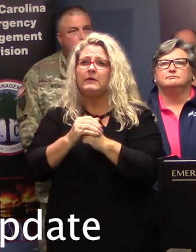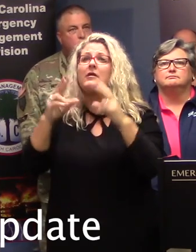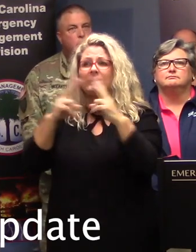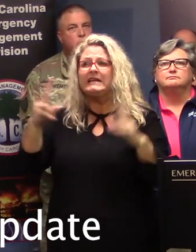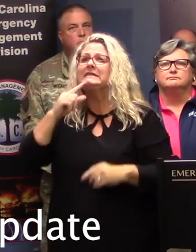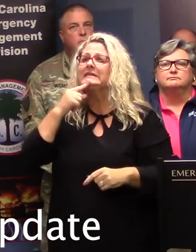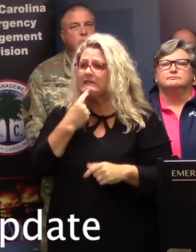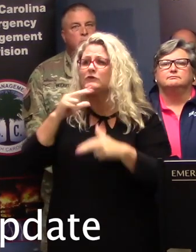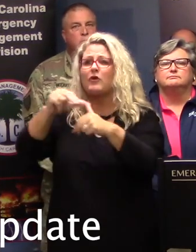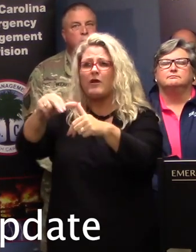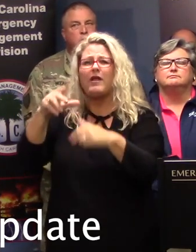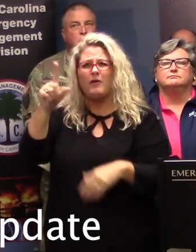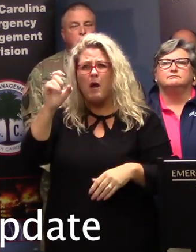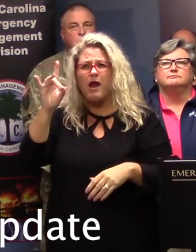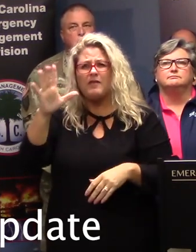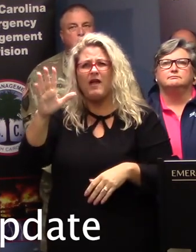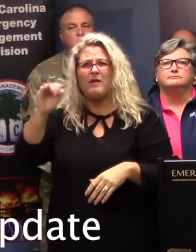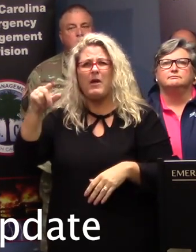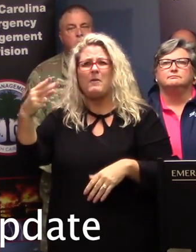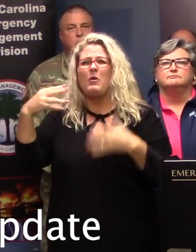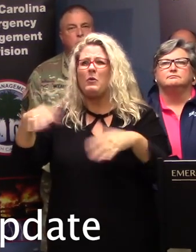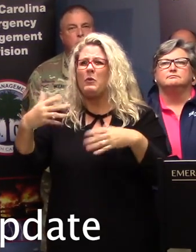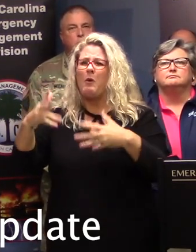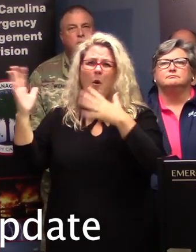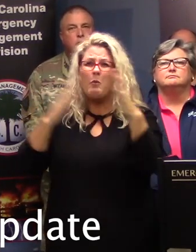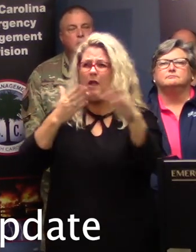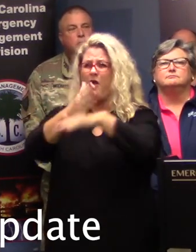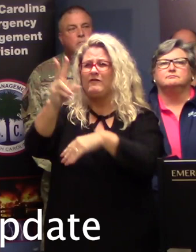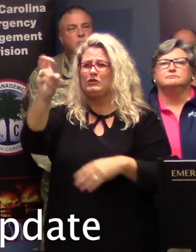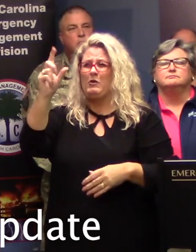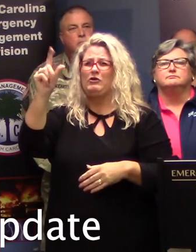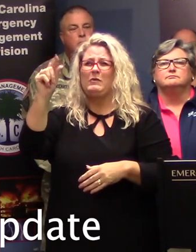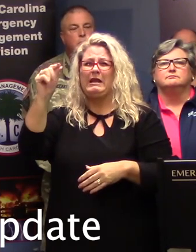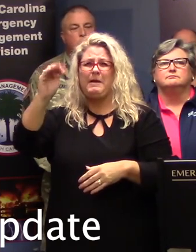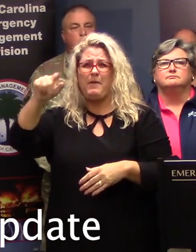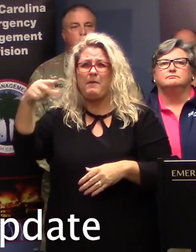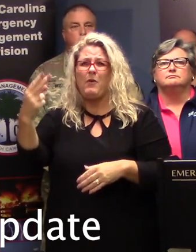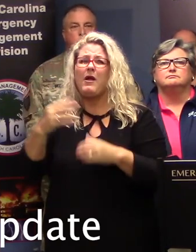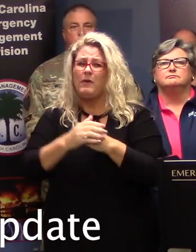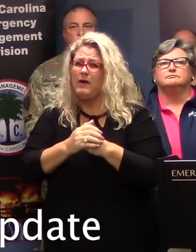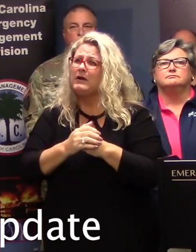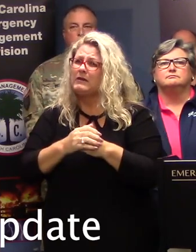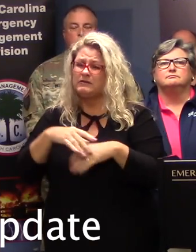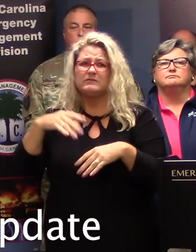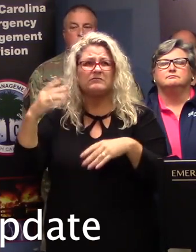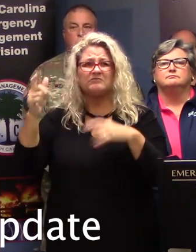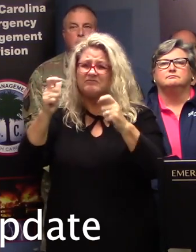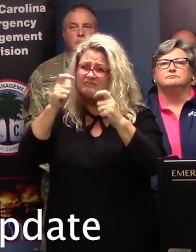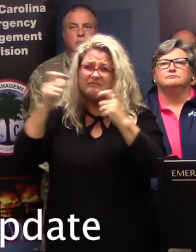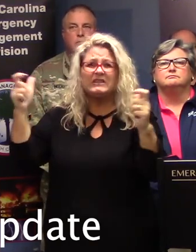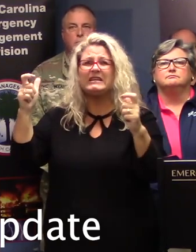serious hurricane, 185 miles an hour, gusts up to 220 miles an hour. That's the strongest, the largest in